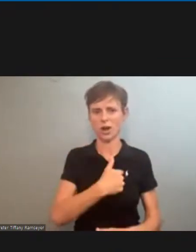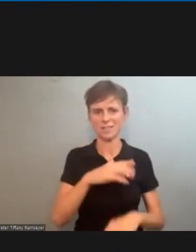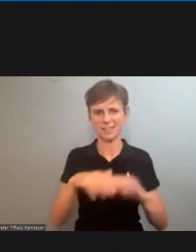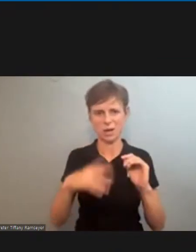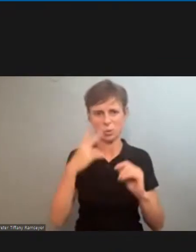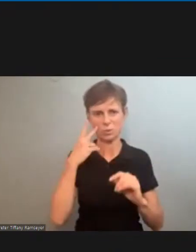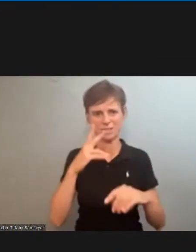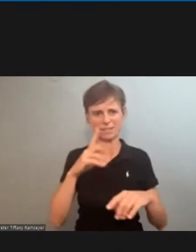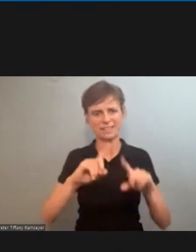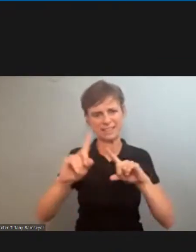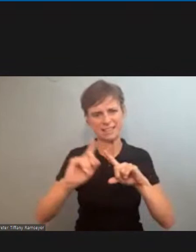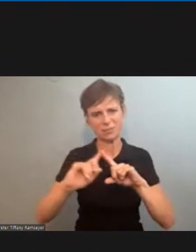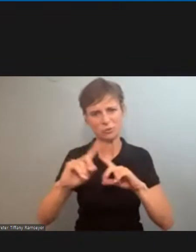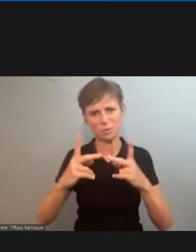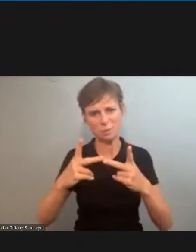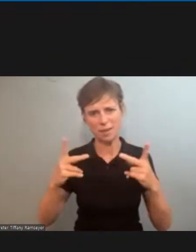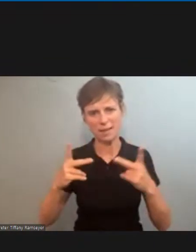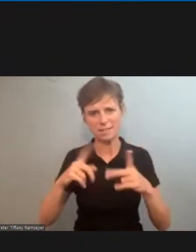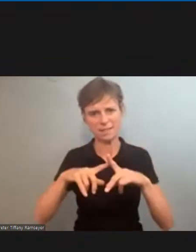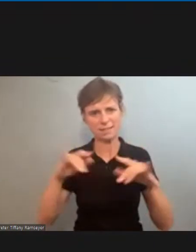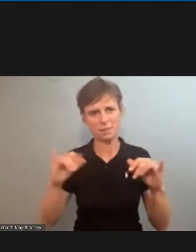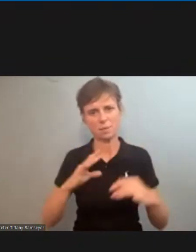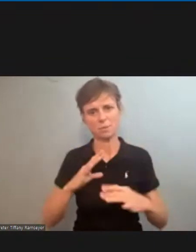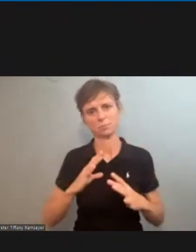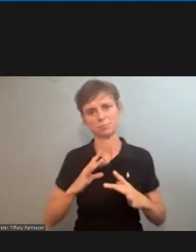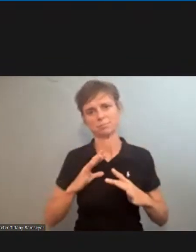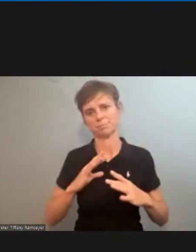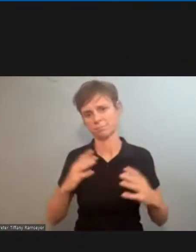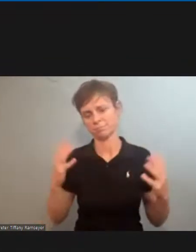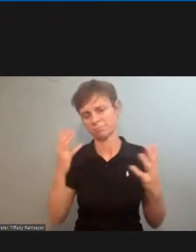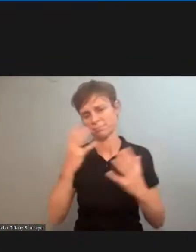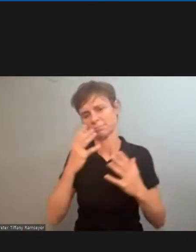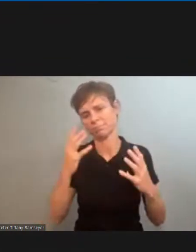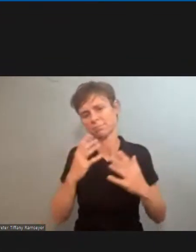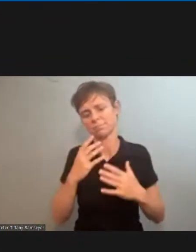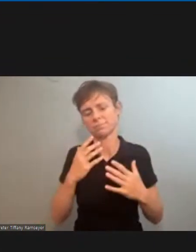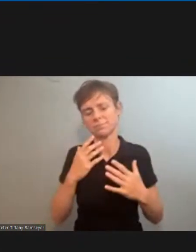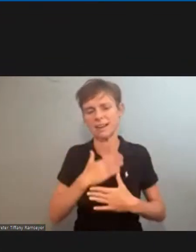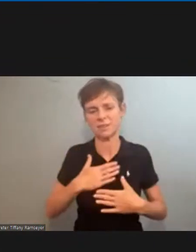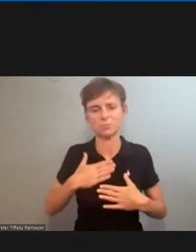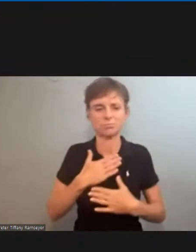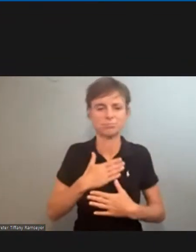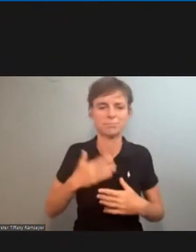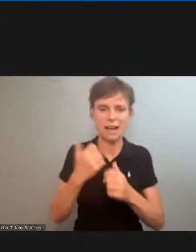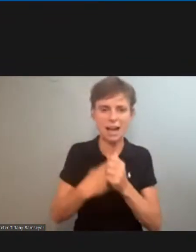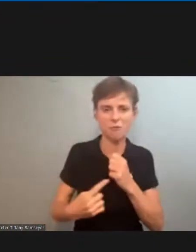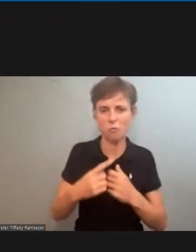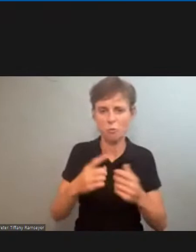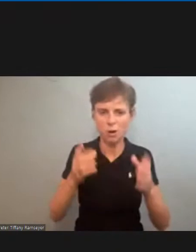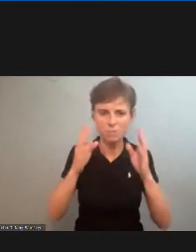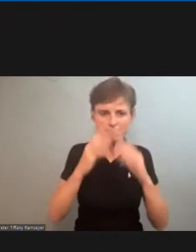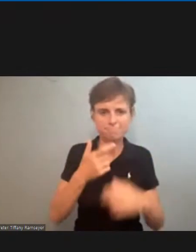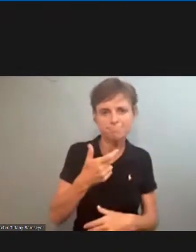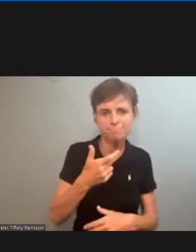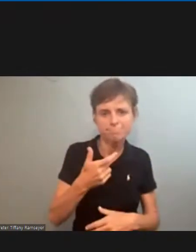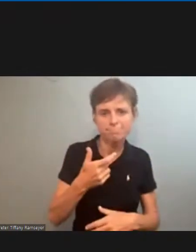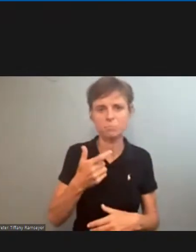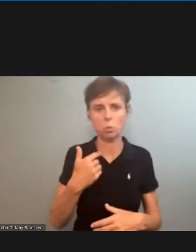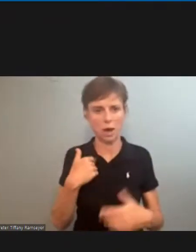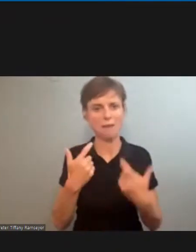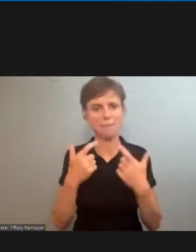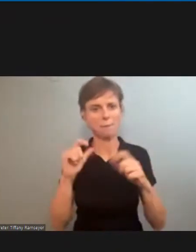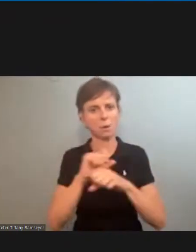platforms at the same time we're pleased everybody's tuned in got a big challenging task but a big